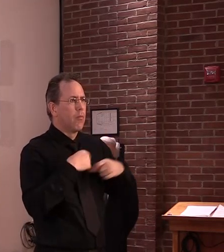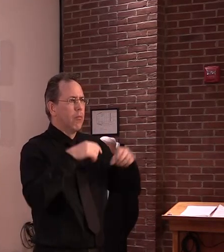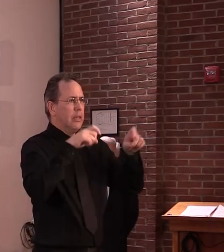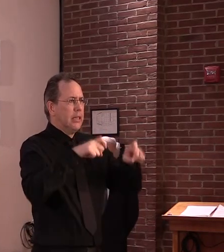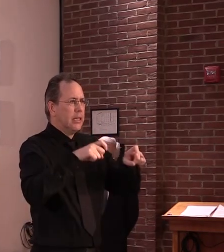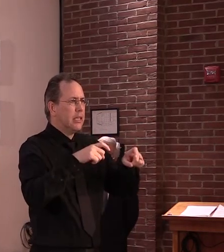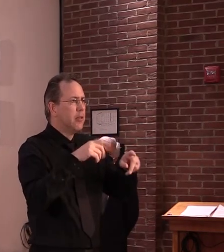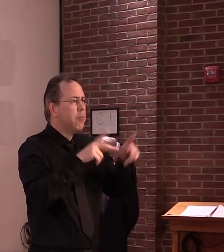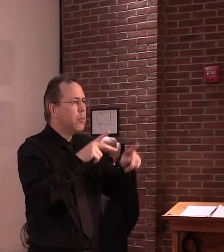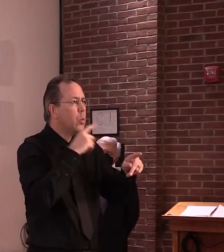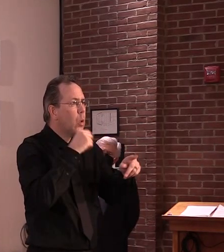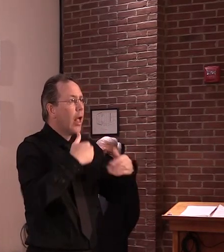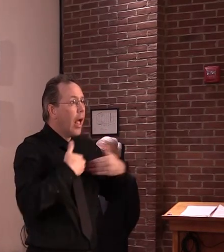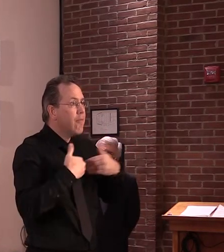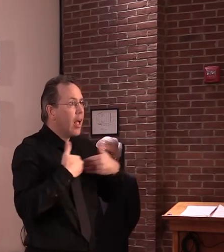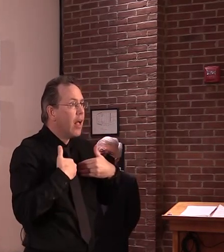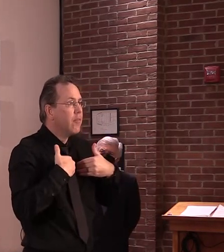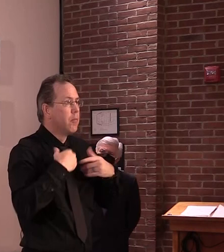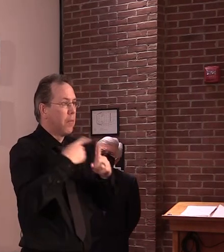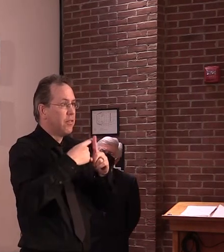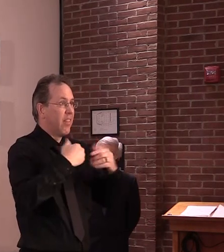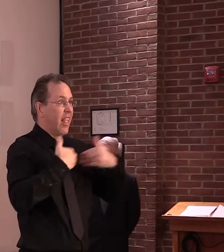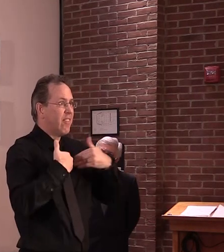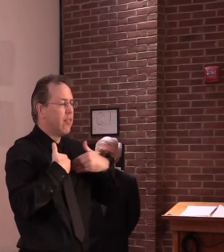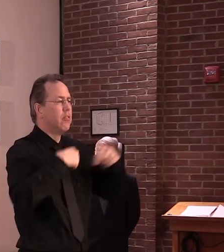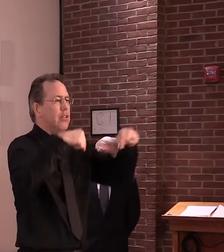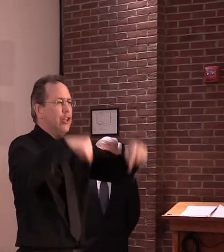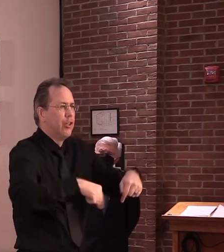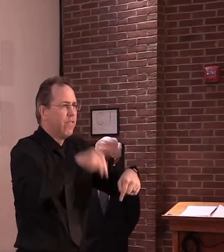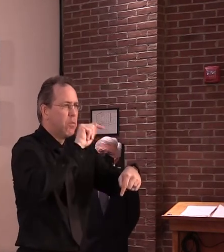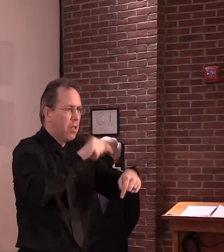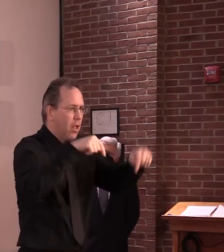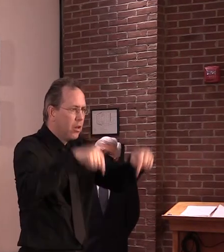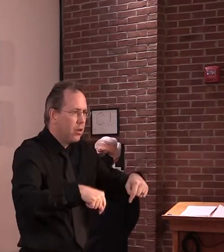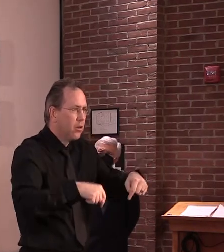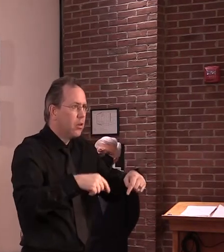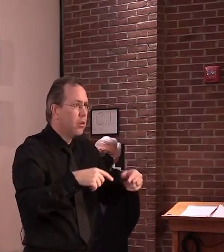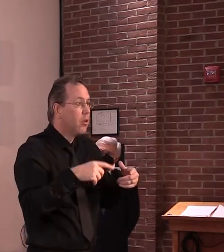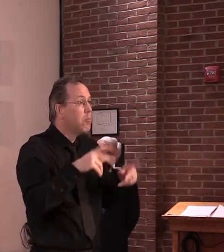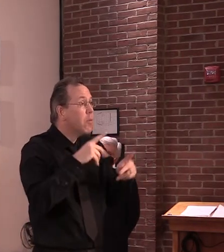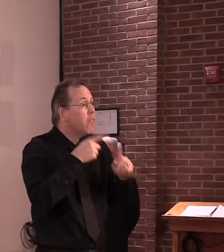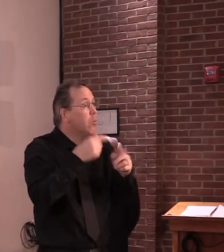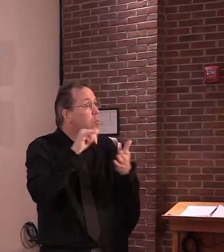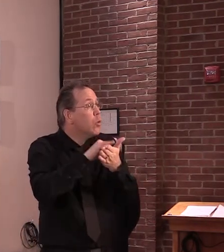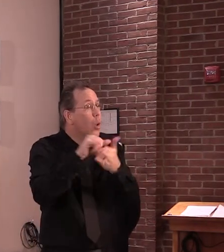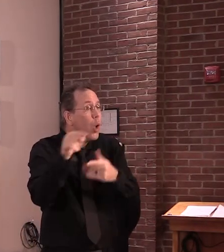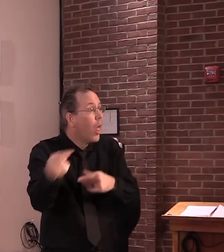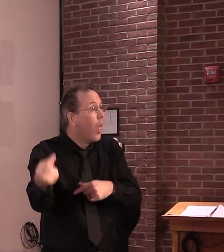back to the state of origin if there is a positive test for a resident of their state.